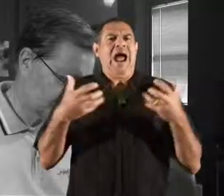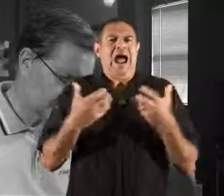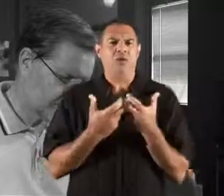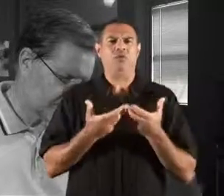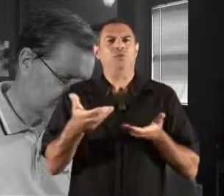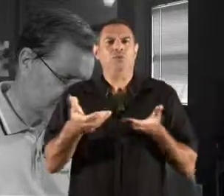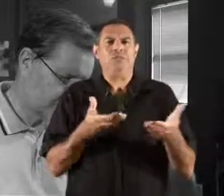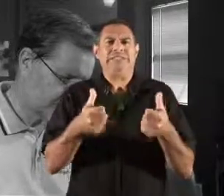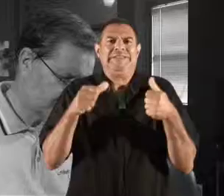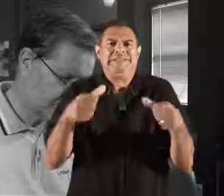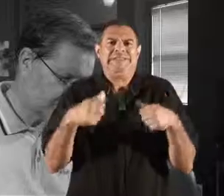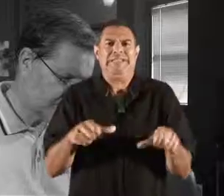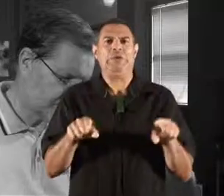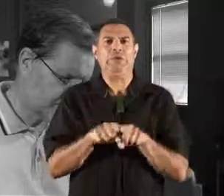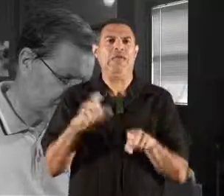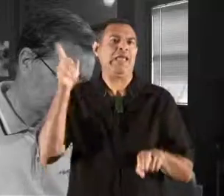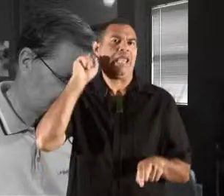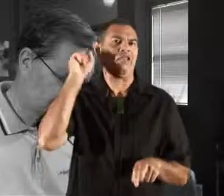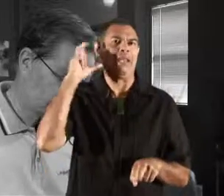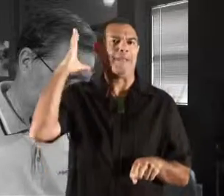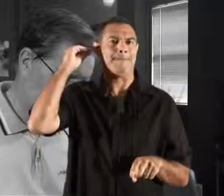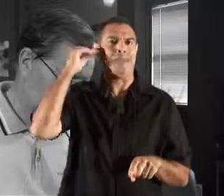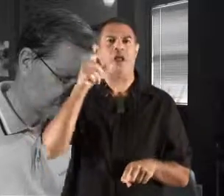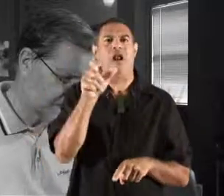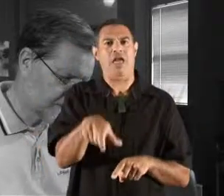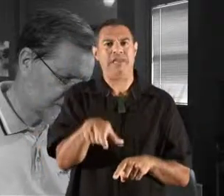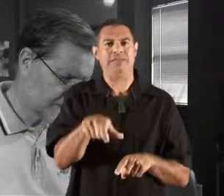and how to talk effectively with hearing impaired clients.